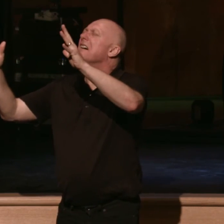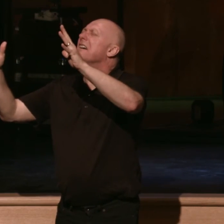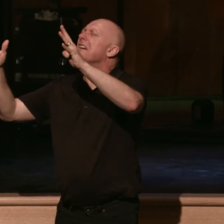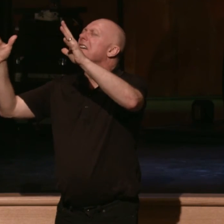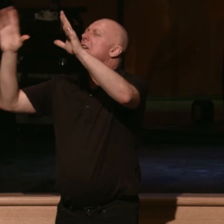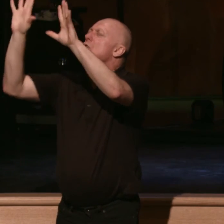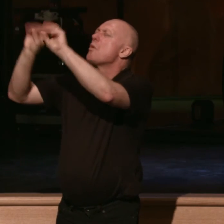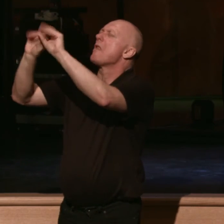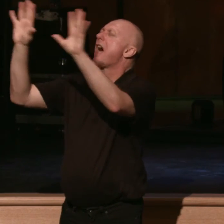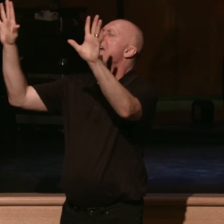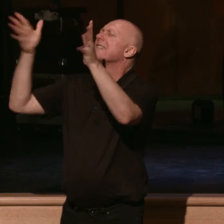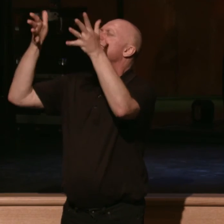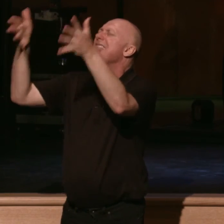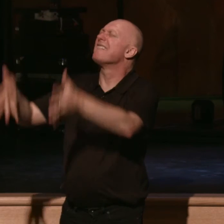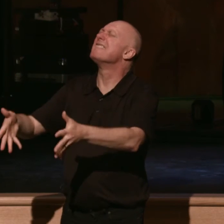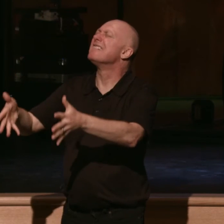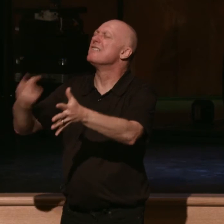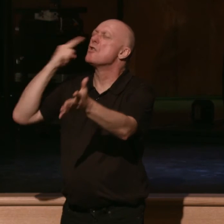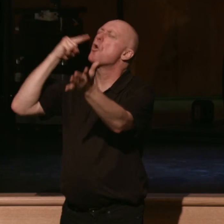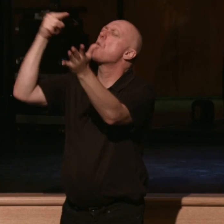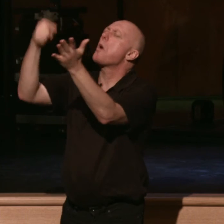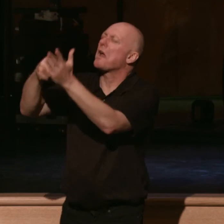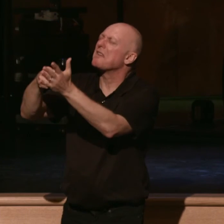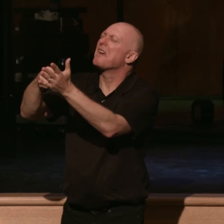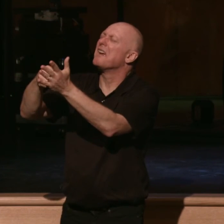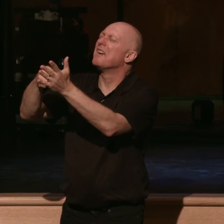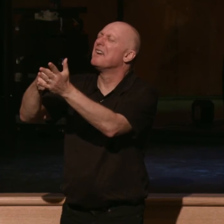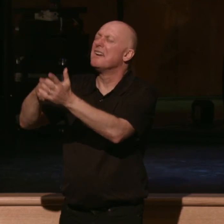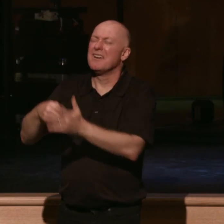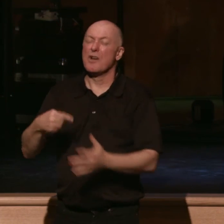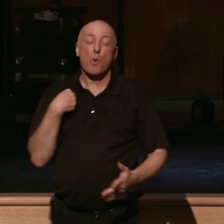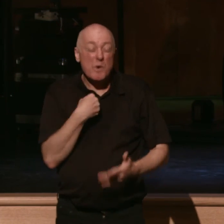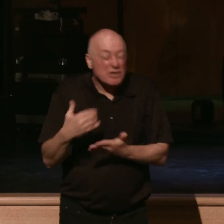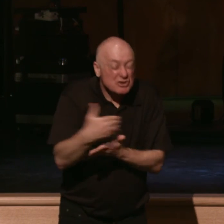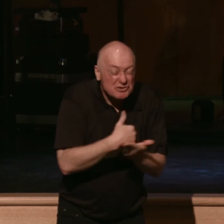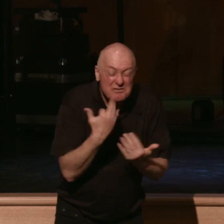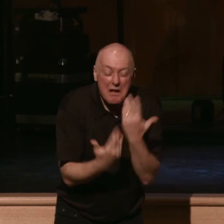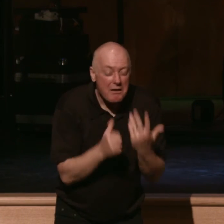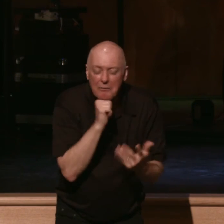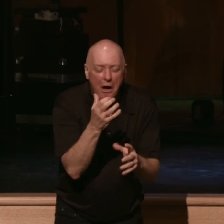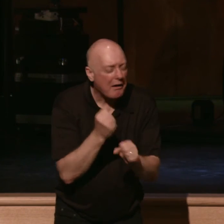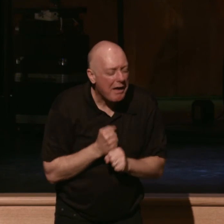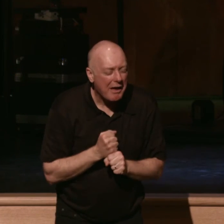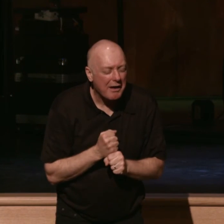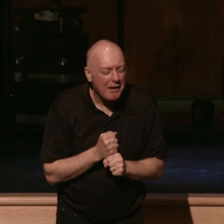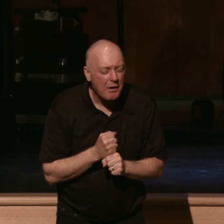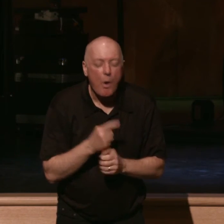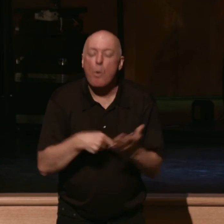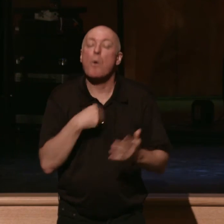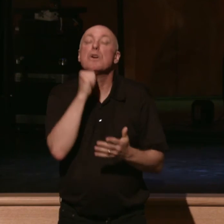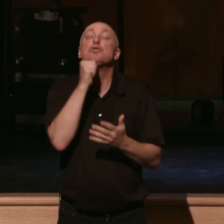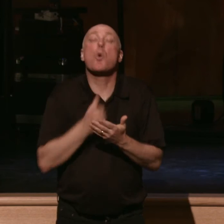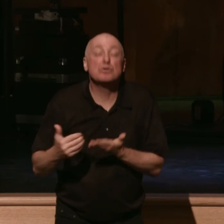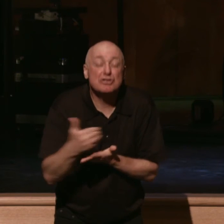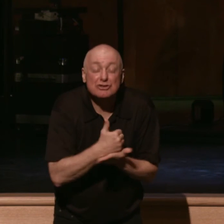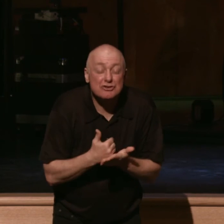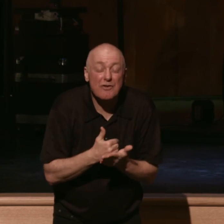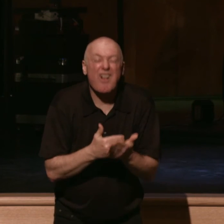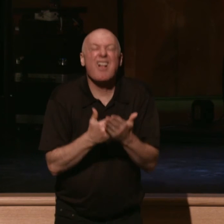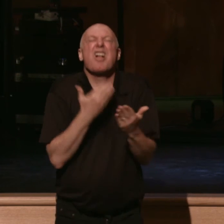A recognition that what we do deserve we didn't get and what we don't deserve the goodness we have